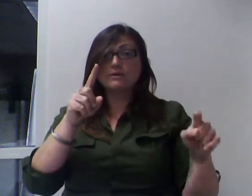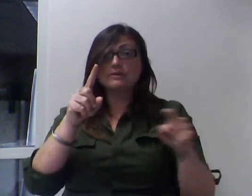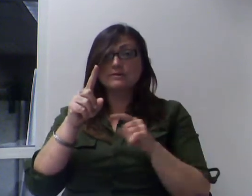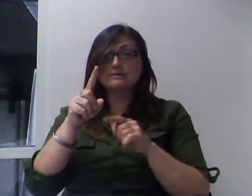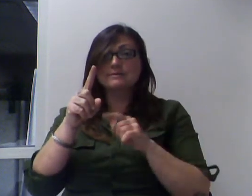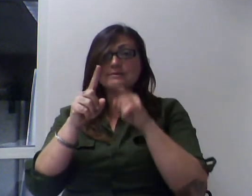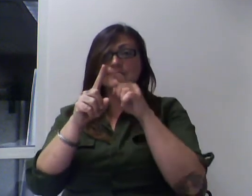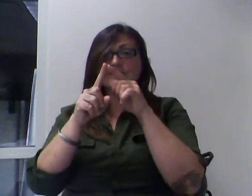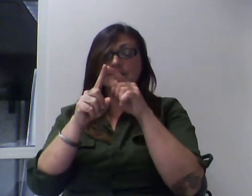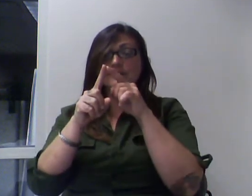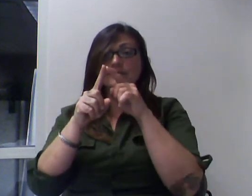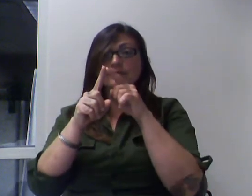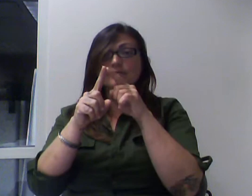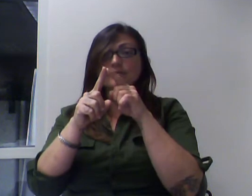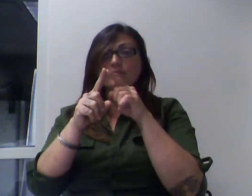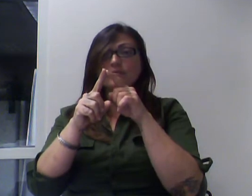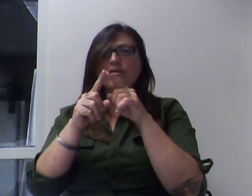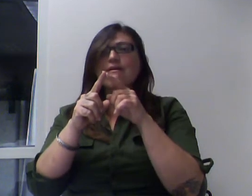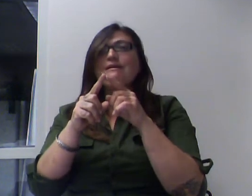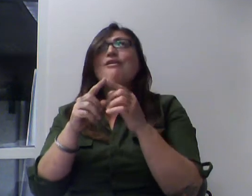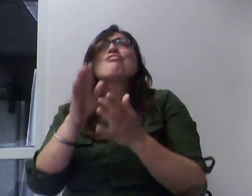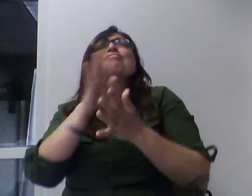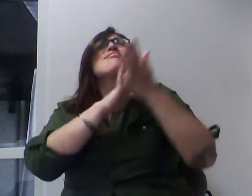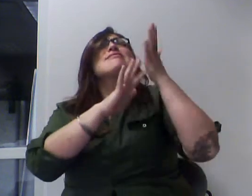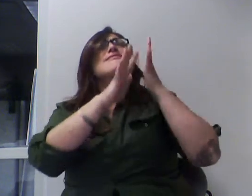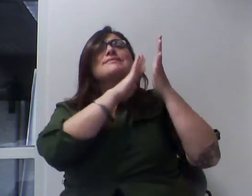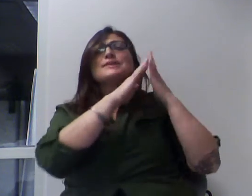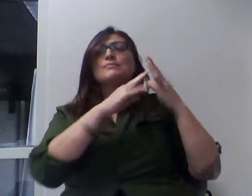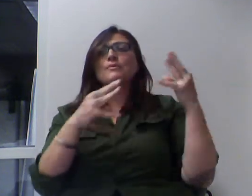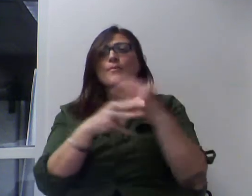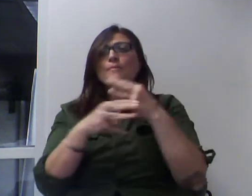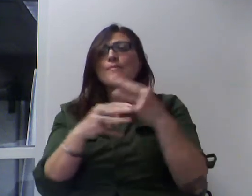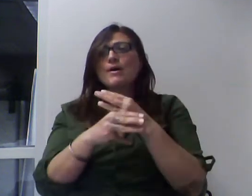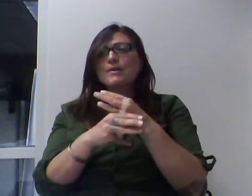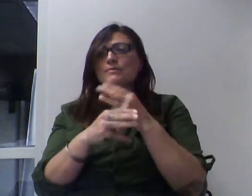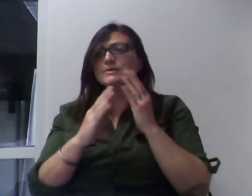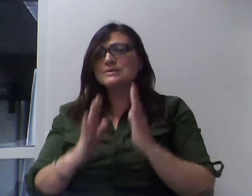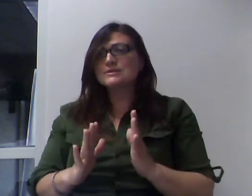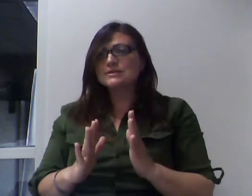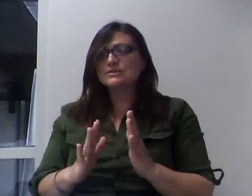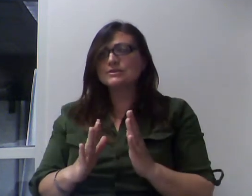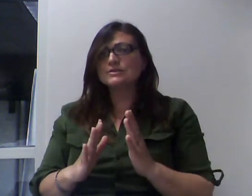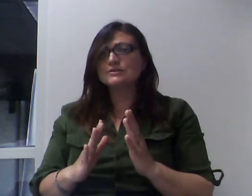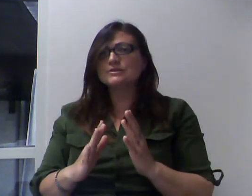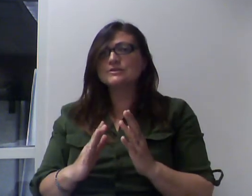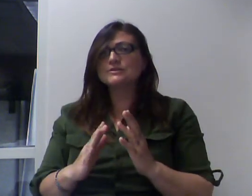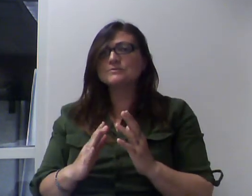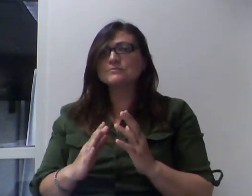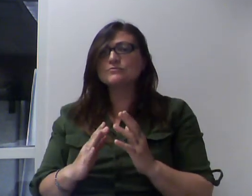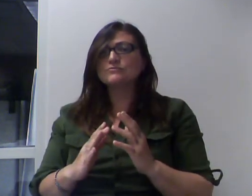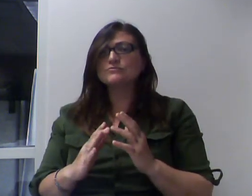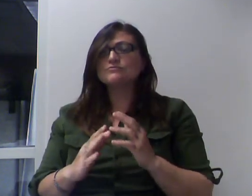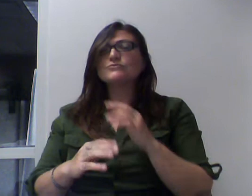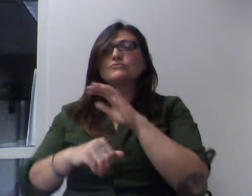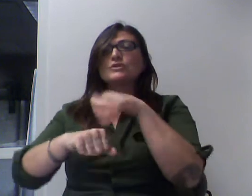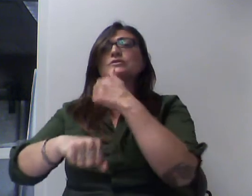And mathematicians a long time ago decided they would cover these geometric figures with